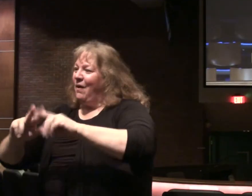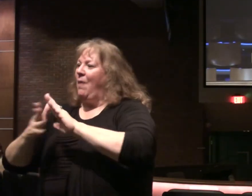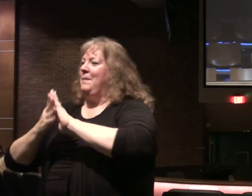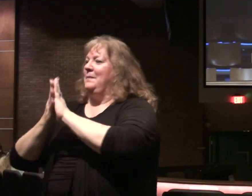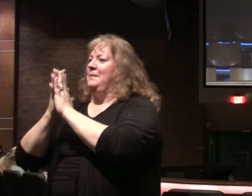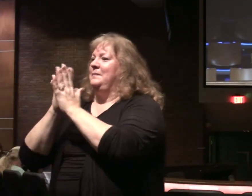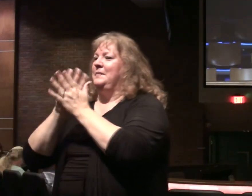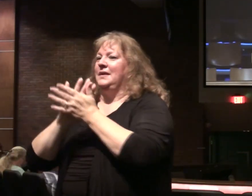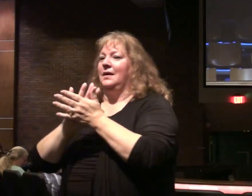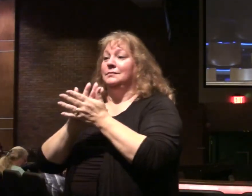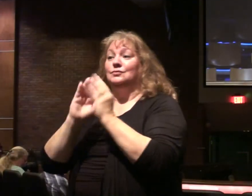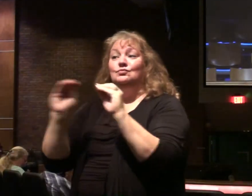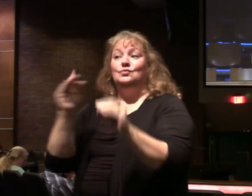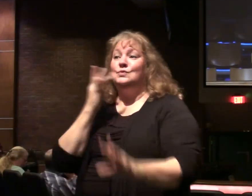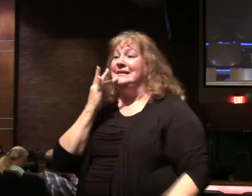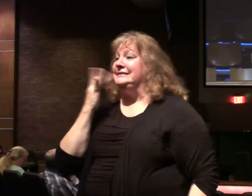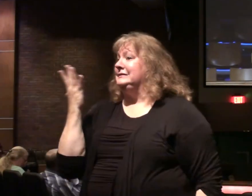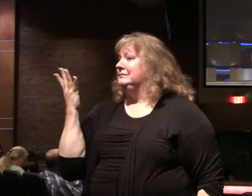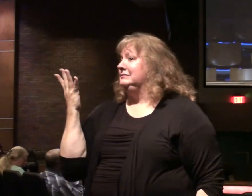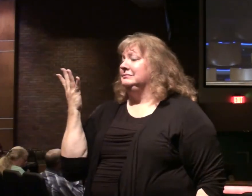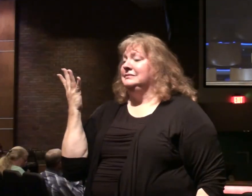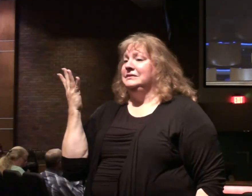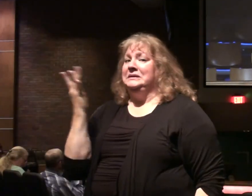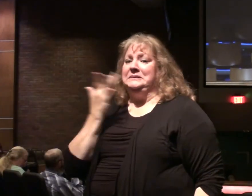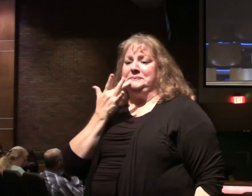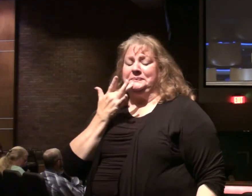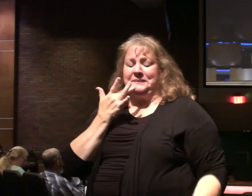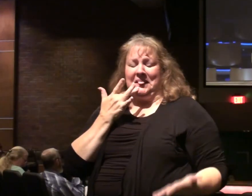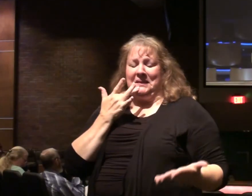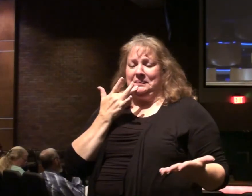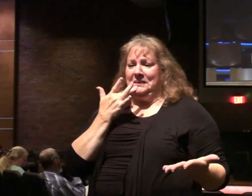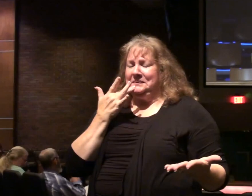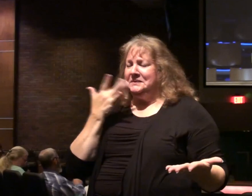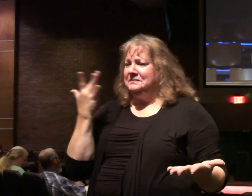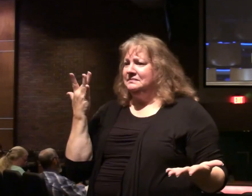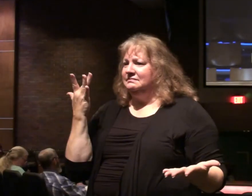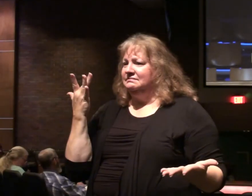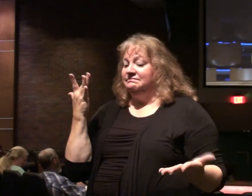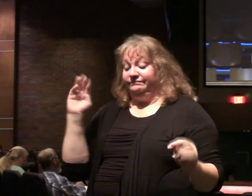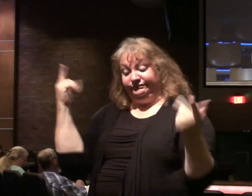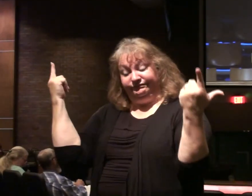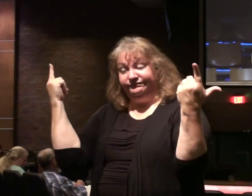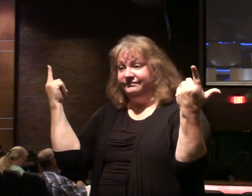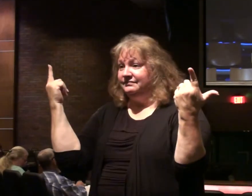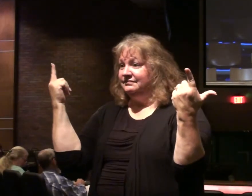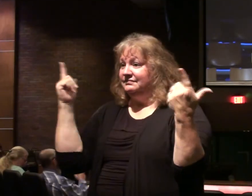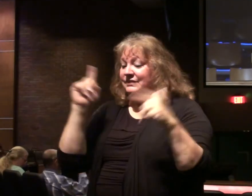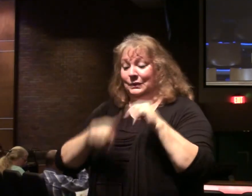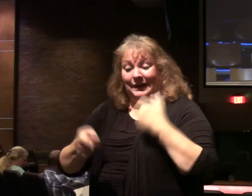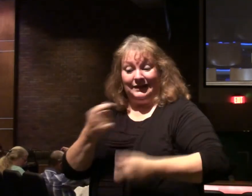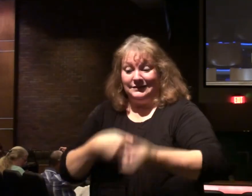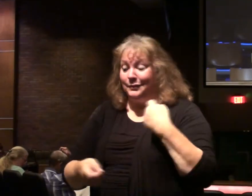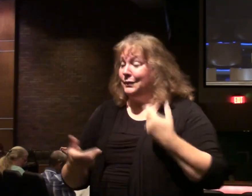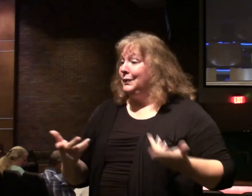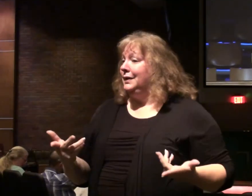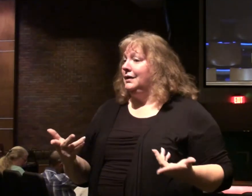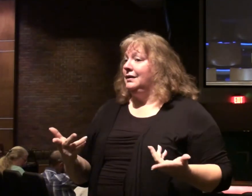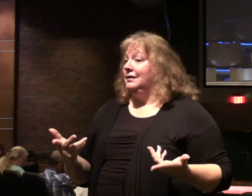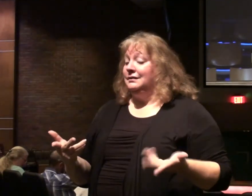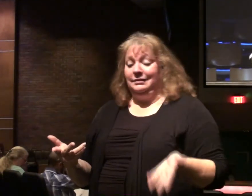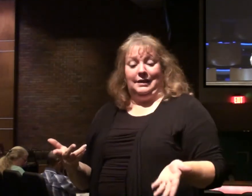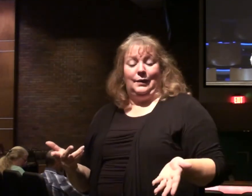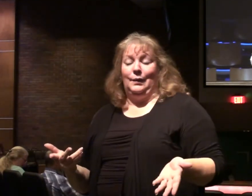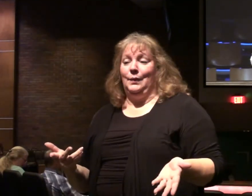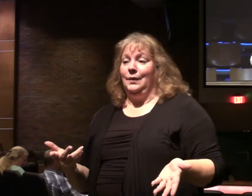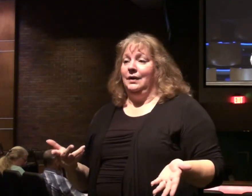saltless, doesn't have a flavor anymore, he says it's useless. You can't substitute what was there,